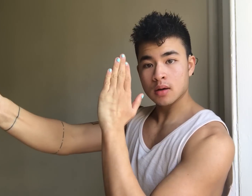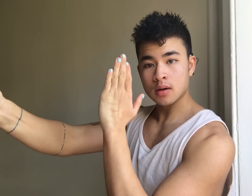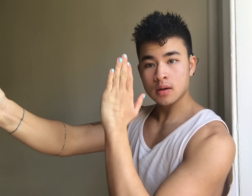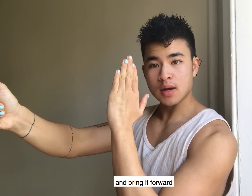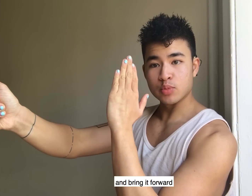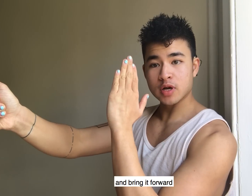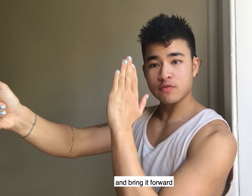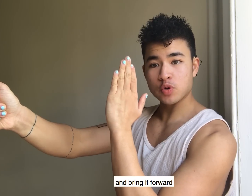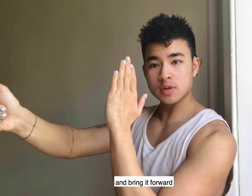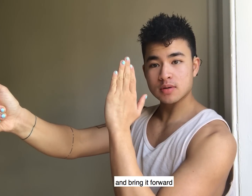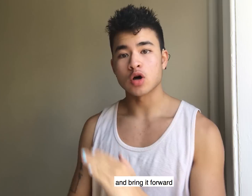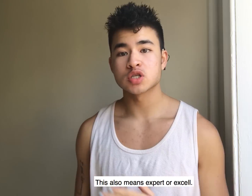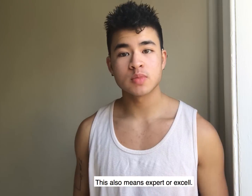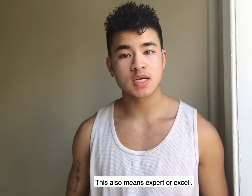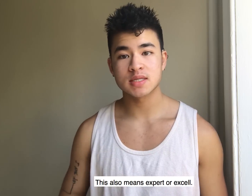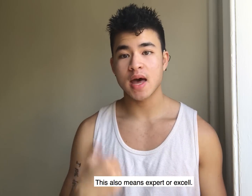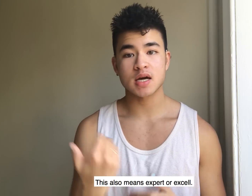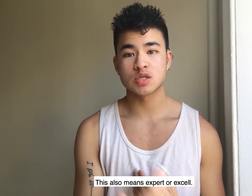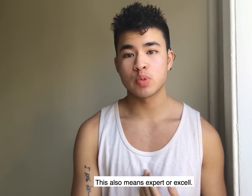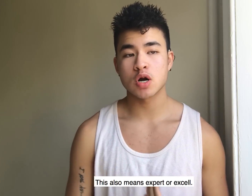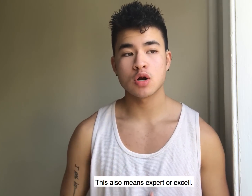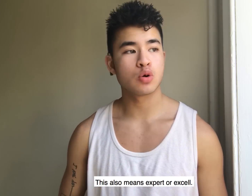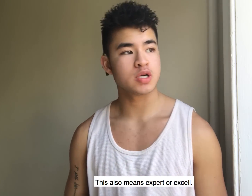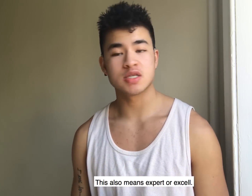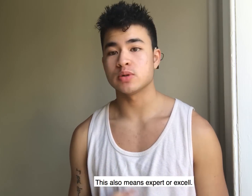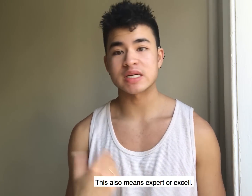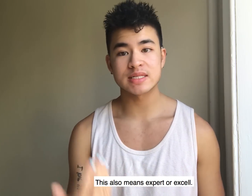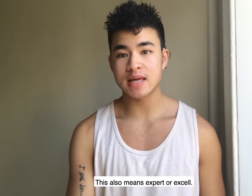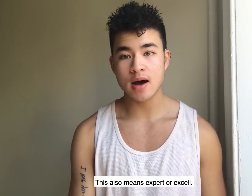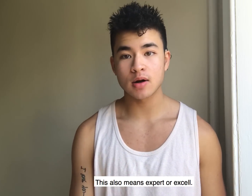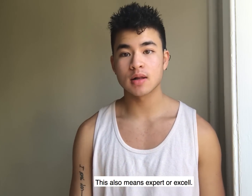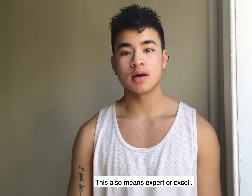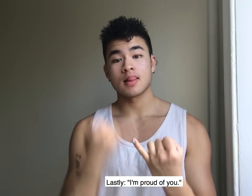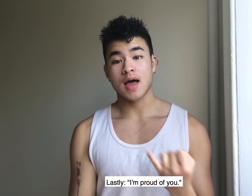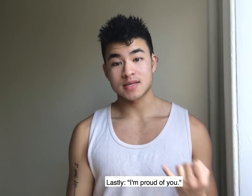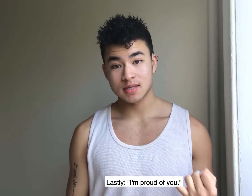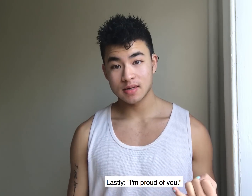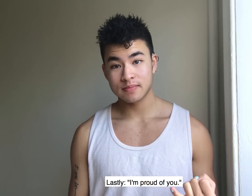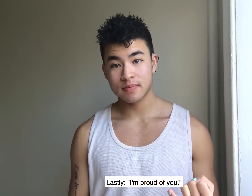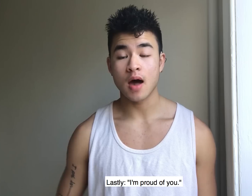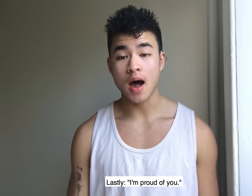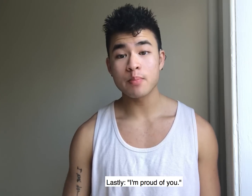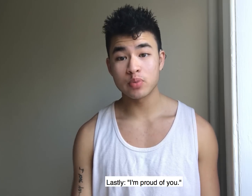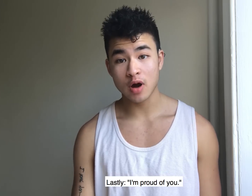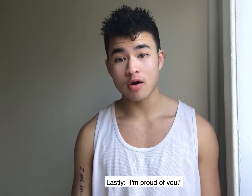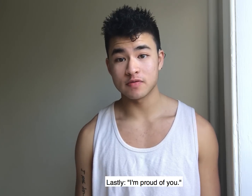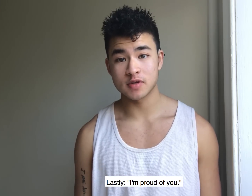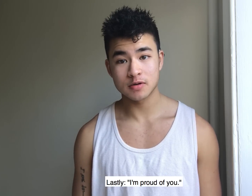and bring it forward also means expert or to excel lastly I'm proud of you